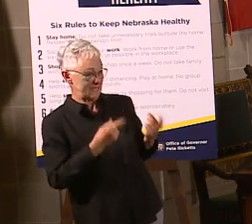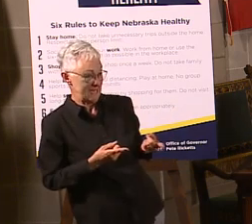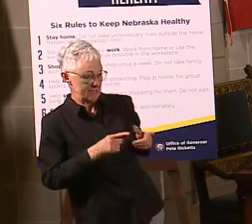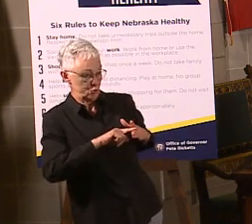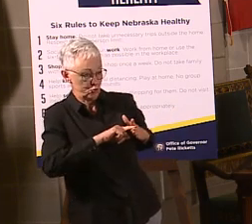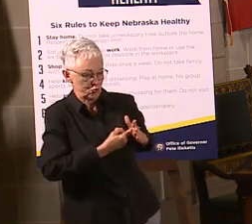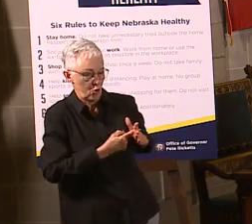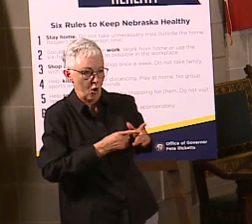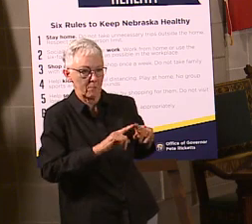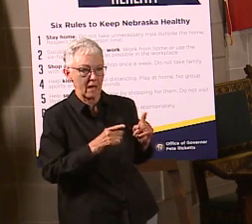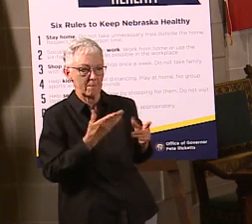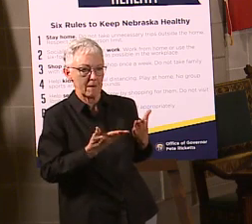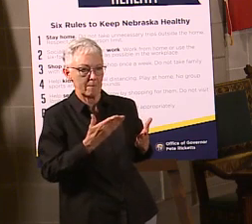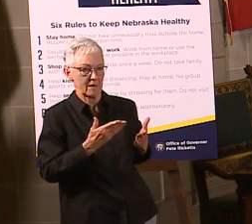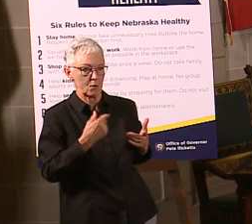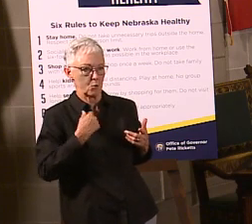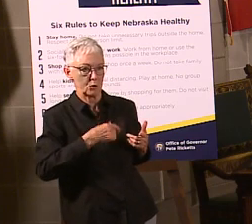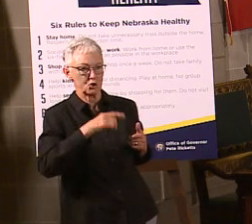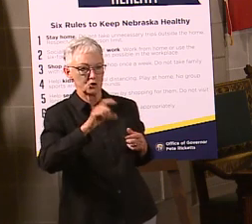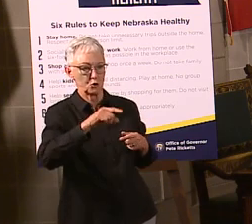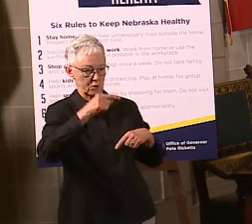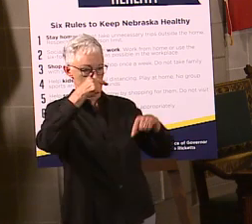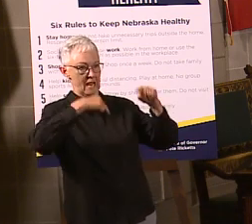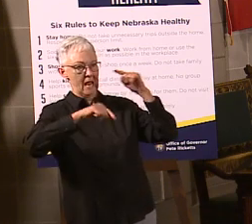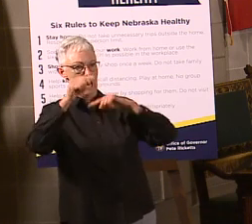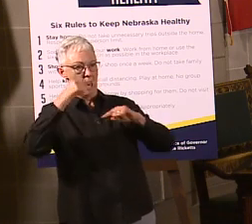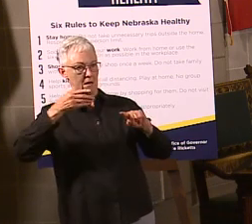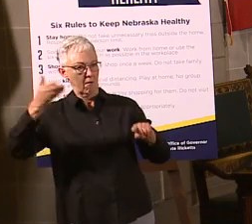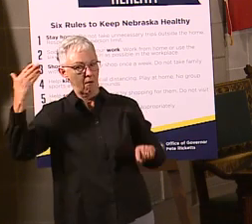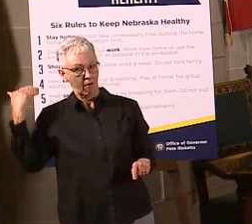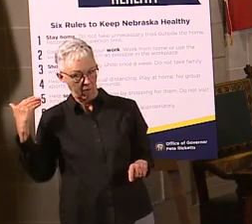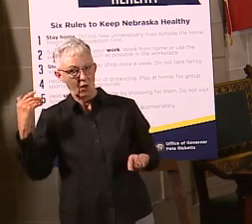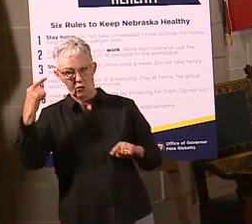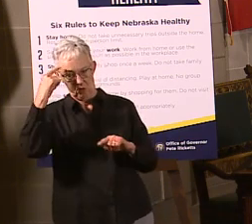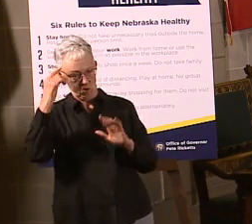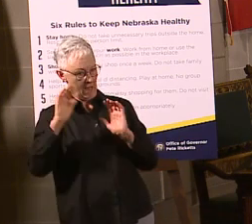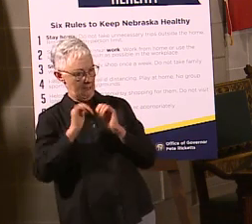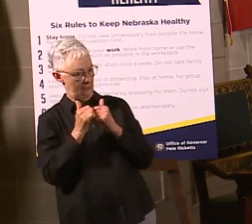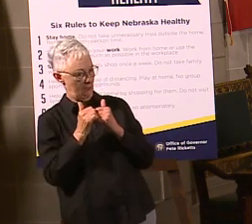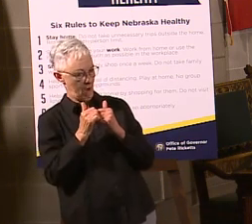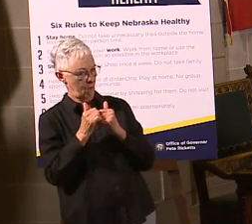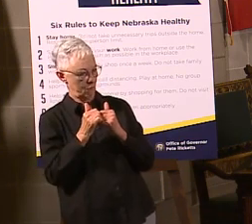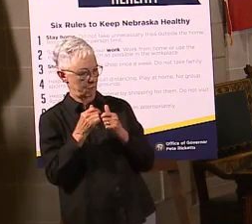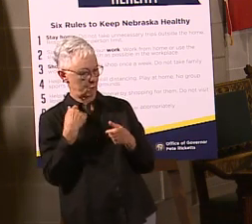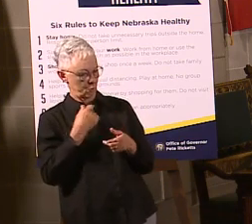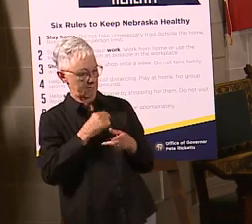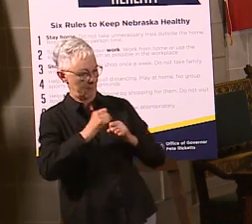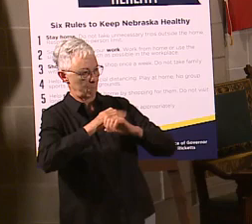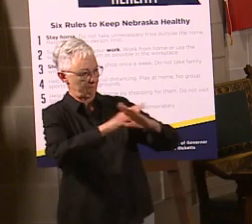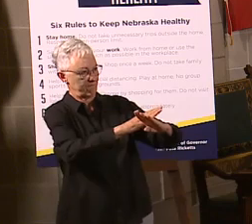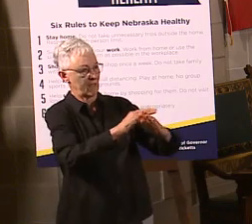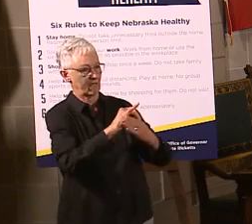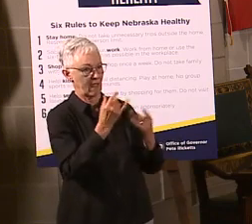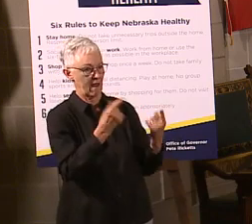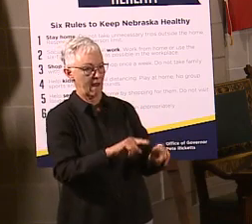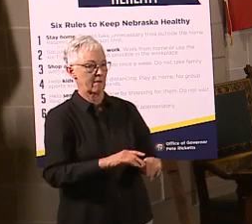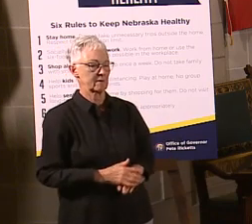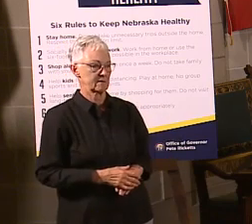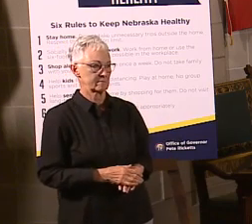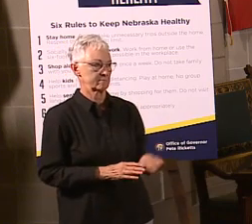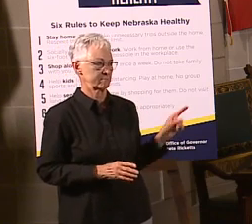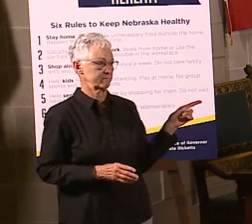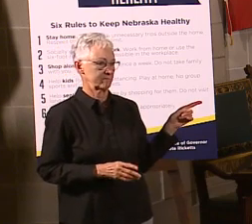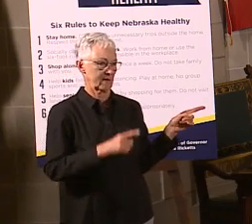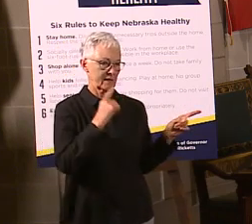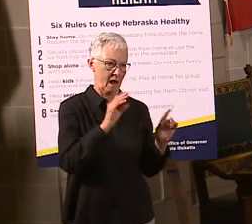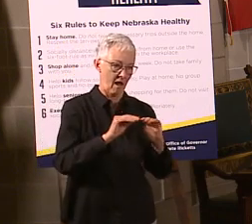was, should the state have done more with regard to our food processing facilities to be able to help prevent them? You know, hindsight's always going to be 20-20.